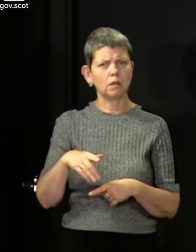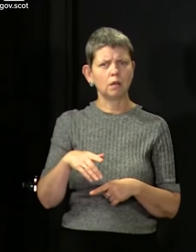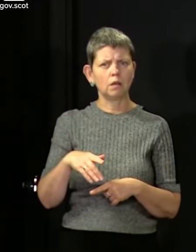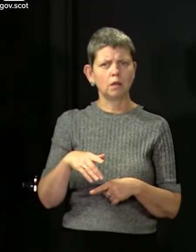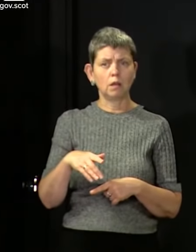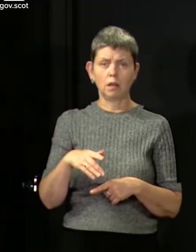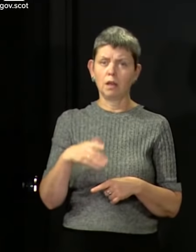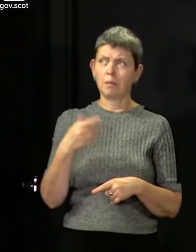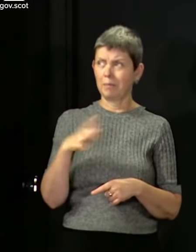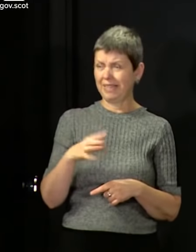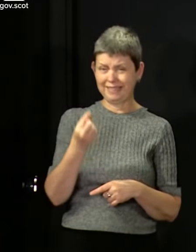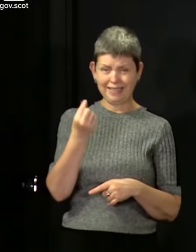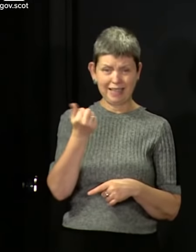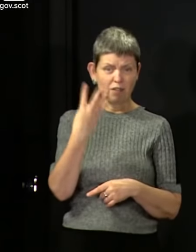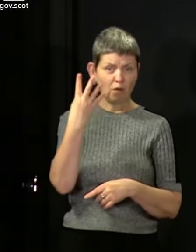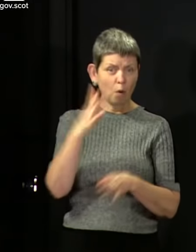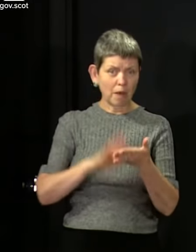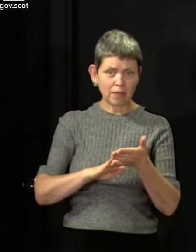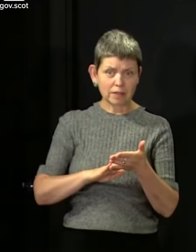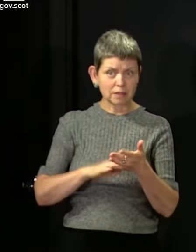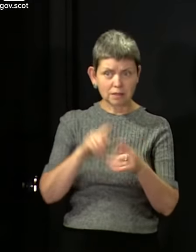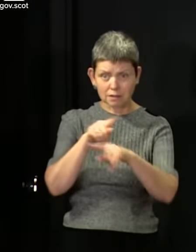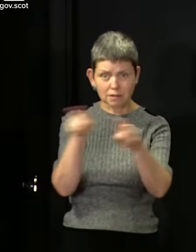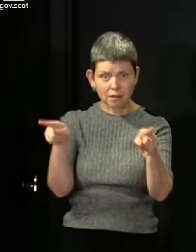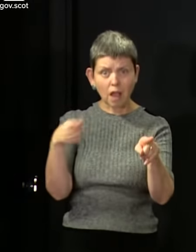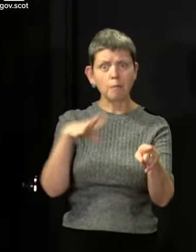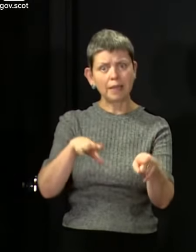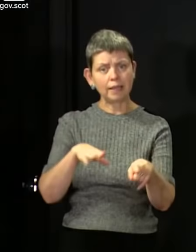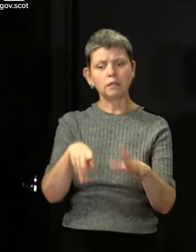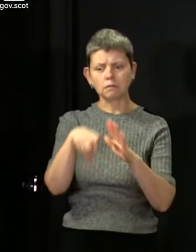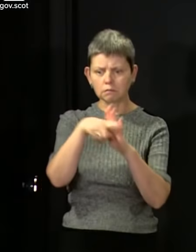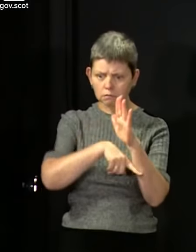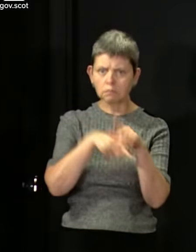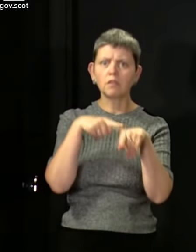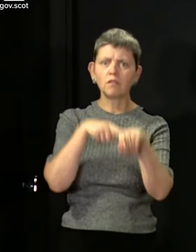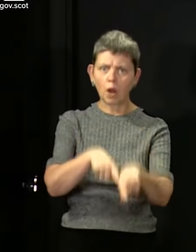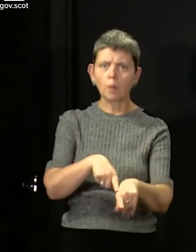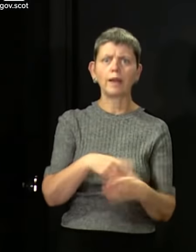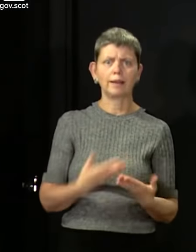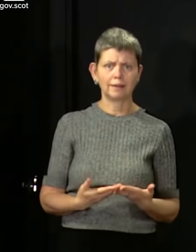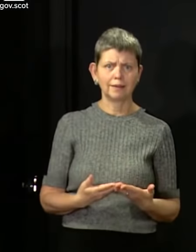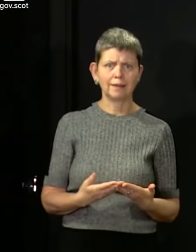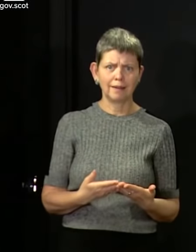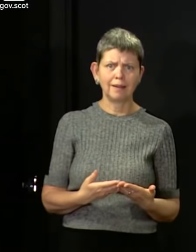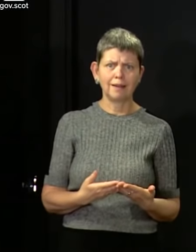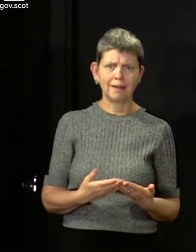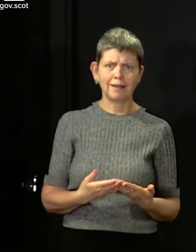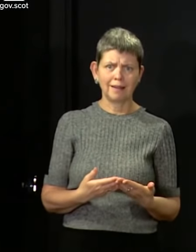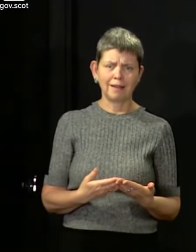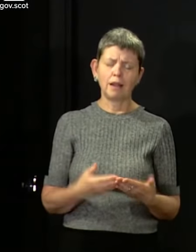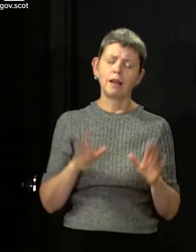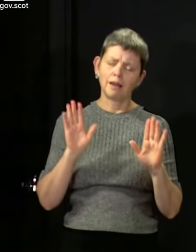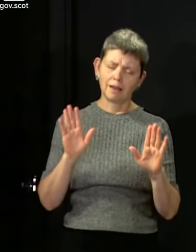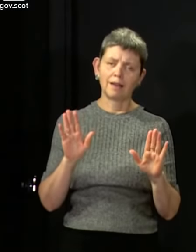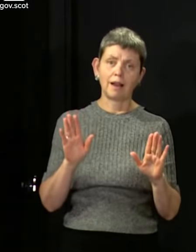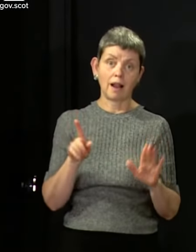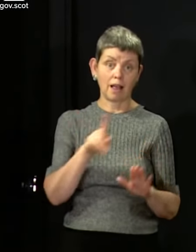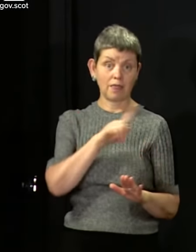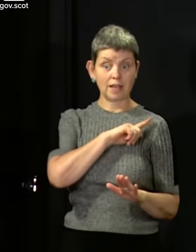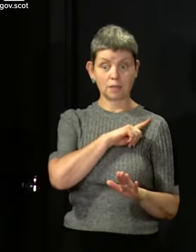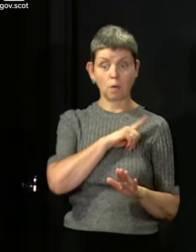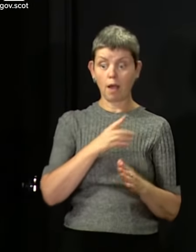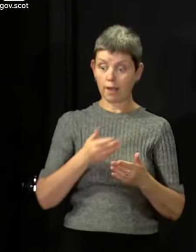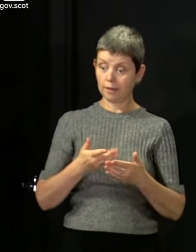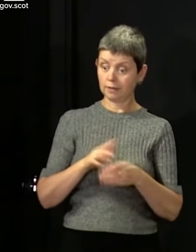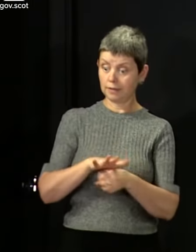now, long, hard months have done the right thing at great personal cost and sacrifice. And that's why we are where we are today. So let's